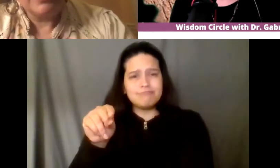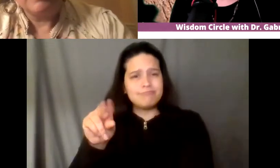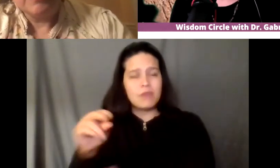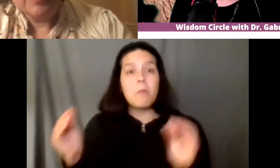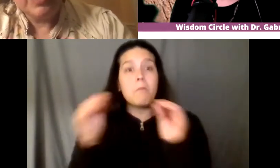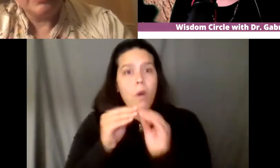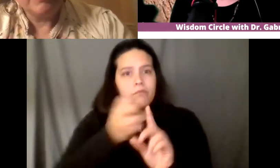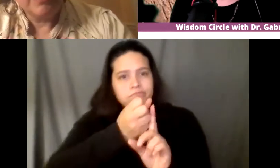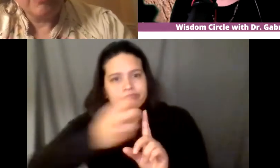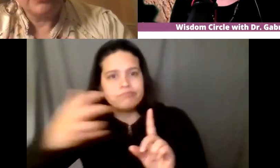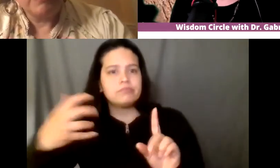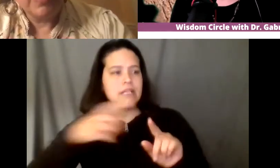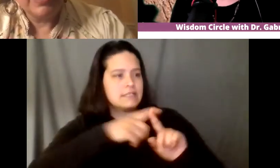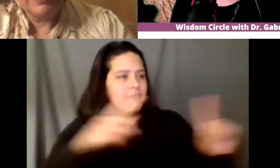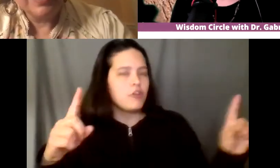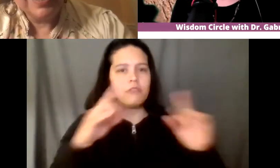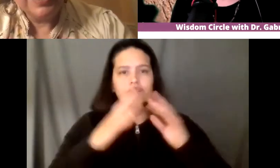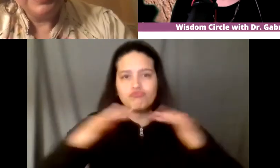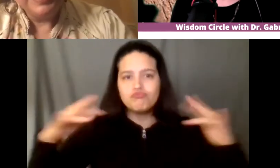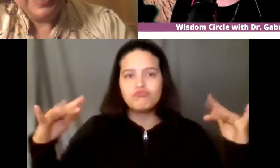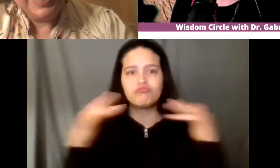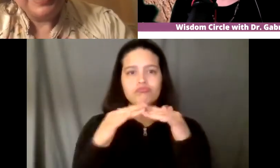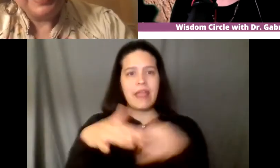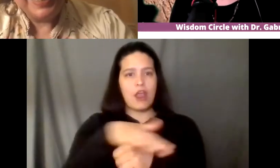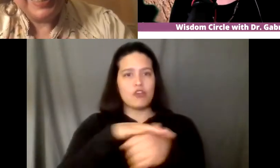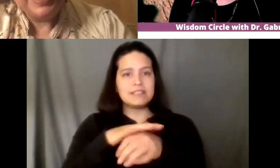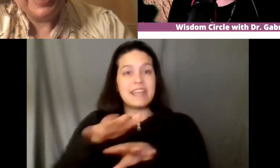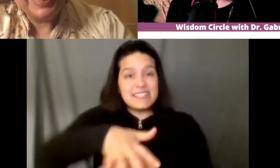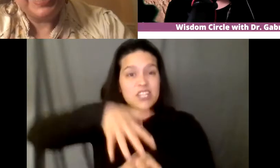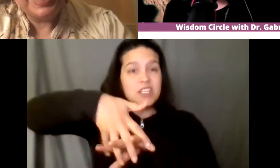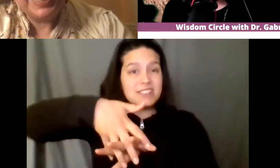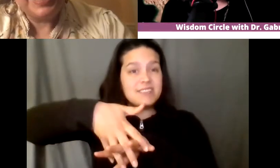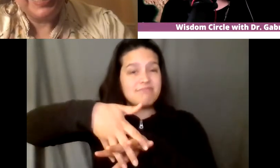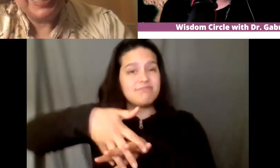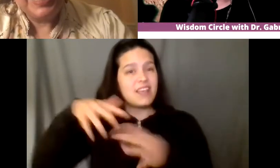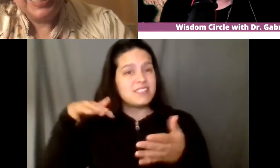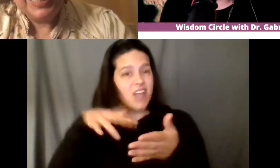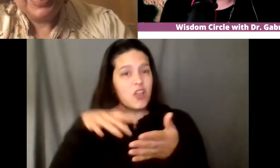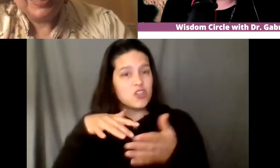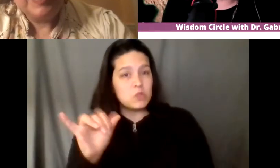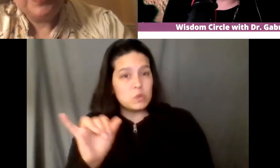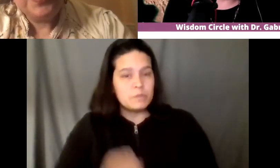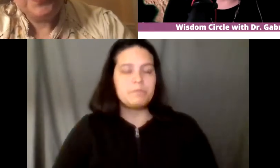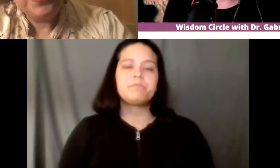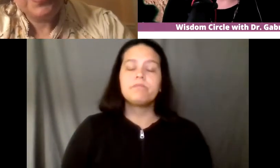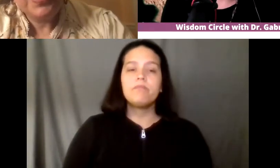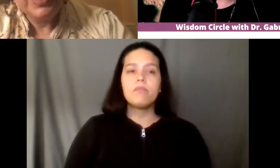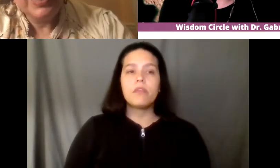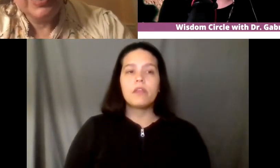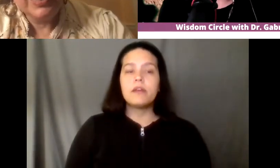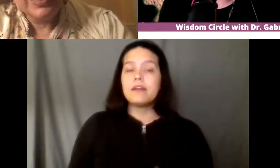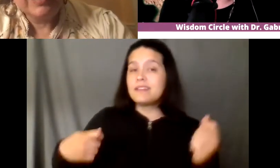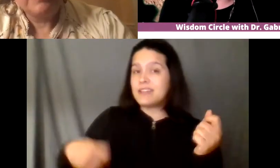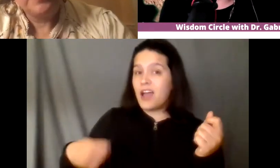a great deal of indigenous scholarship going on wow and that brings to mind that there's a delicate